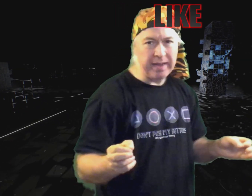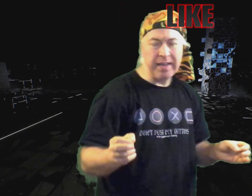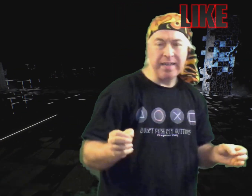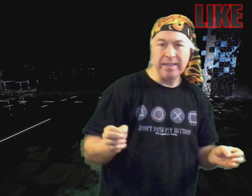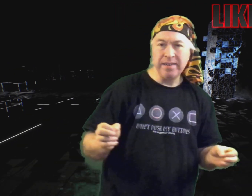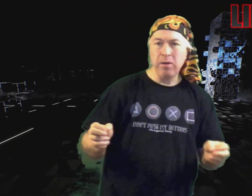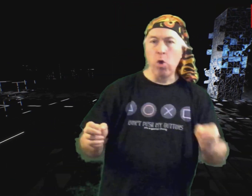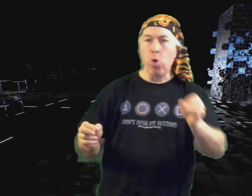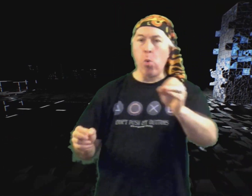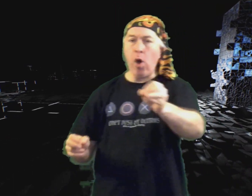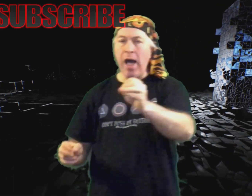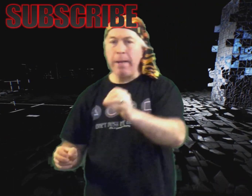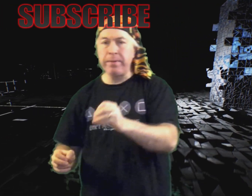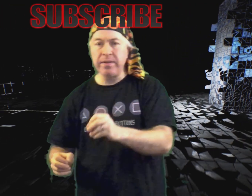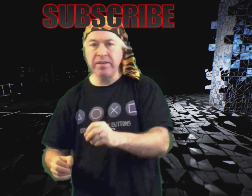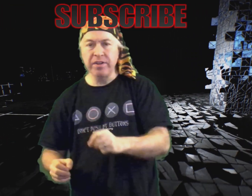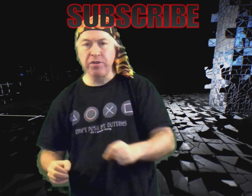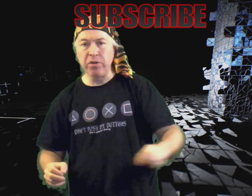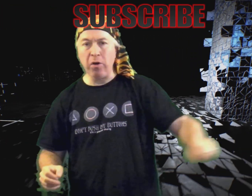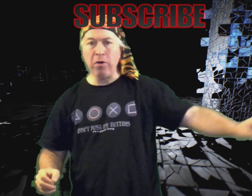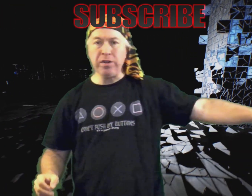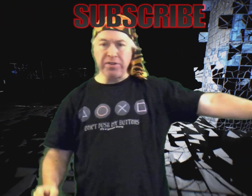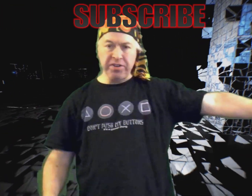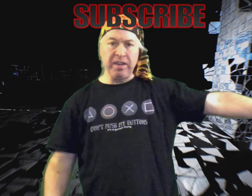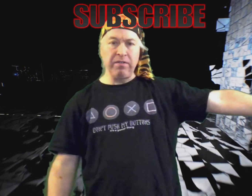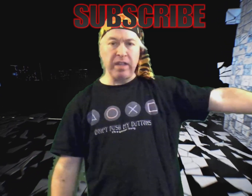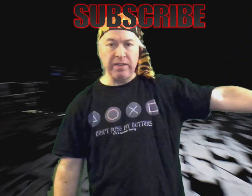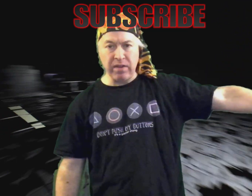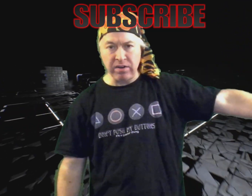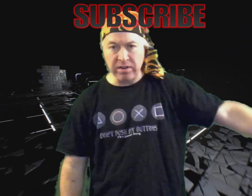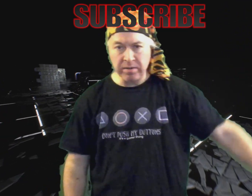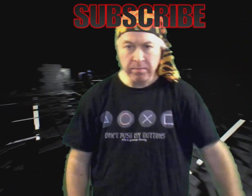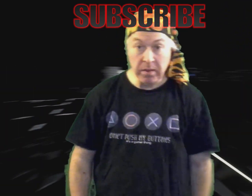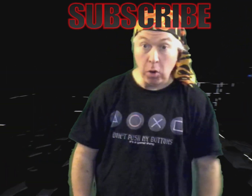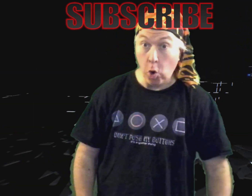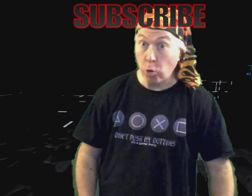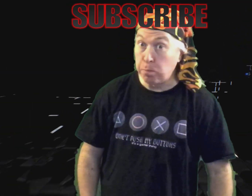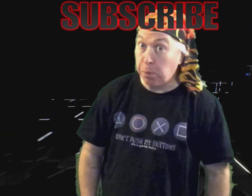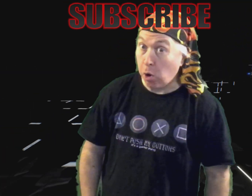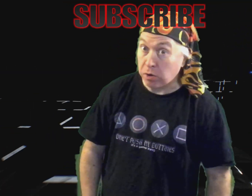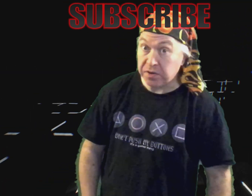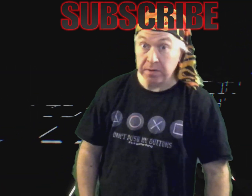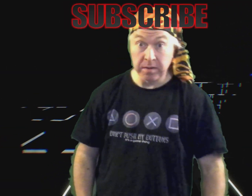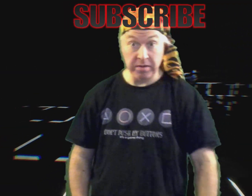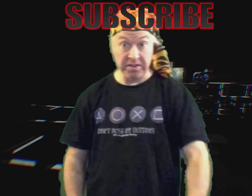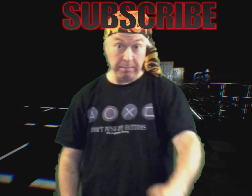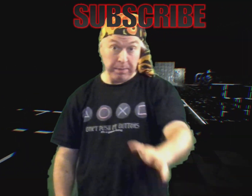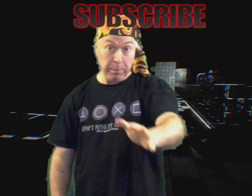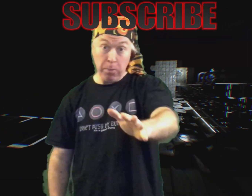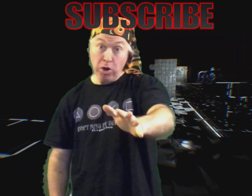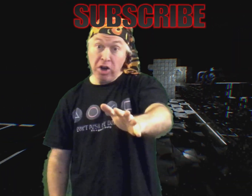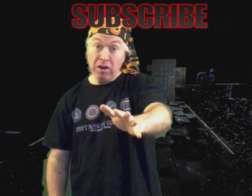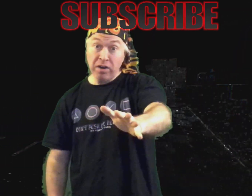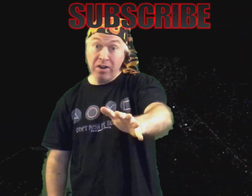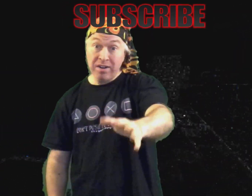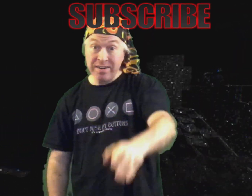is what happens to all your stuff that you've earned or bought. Because some people bought shark cards,